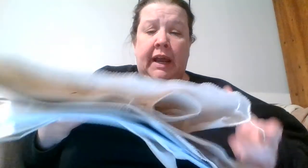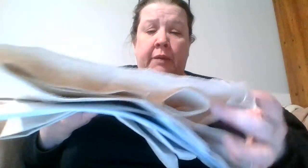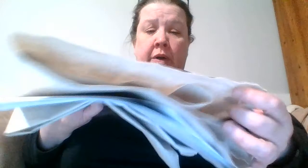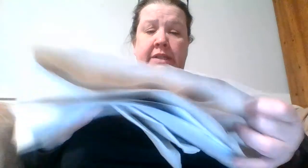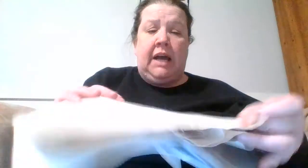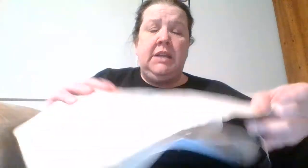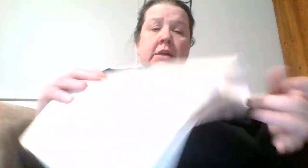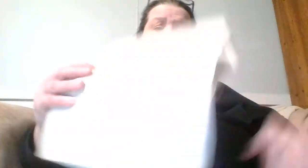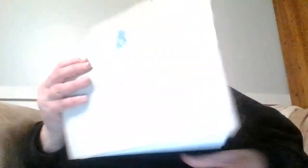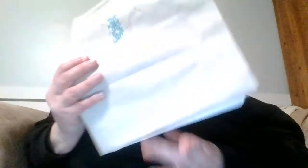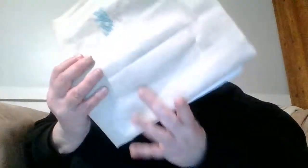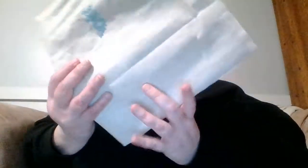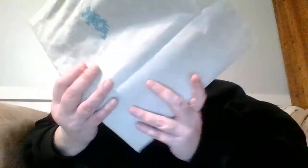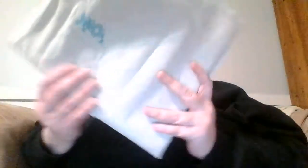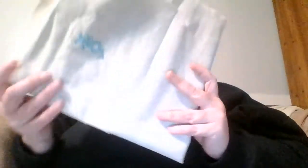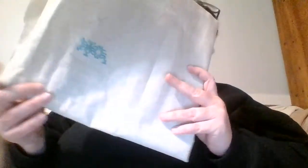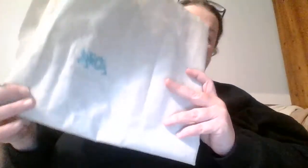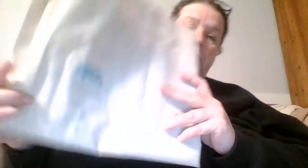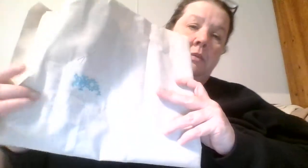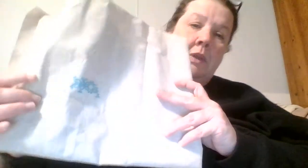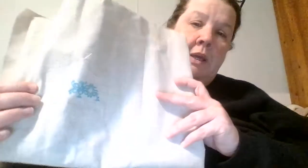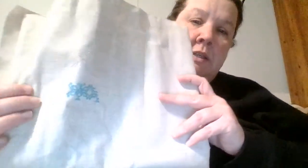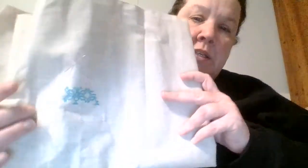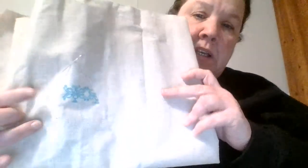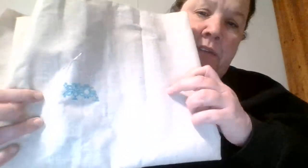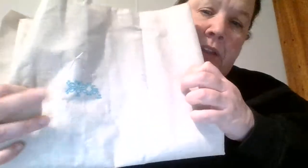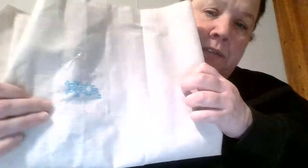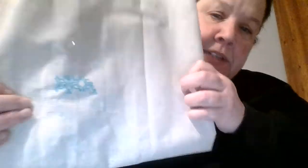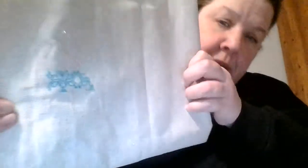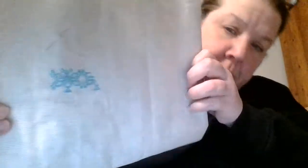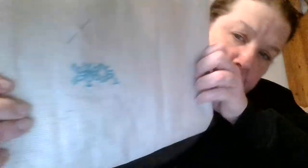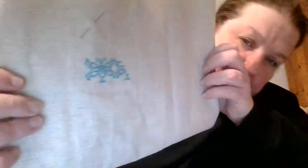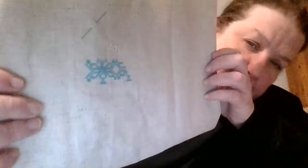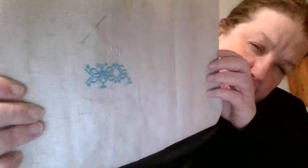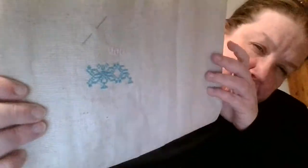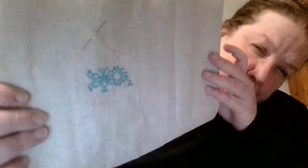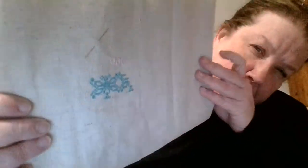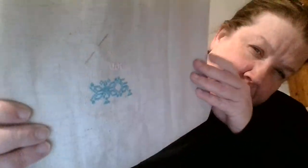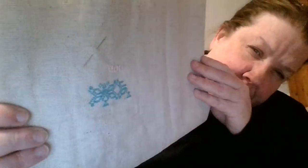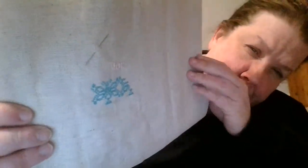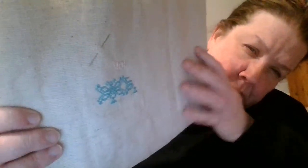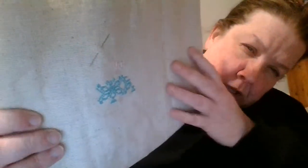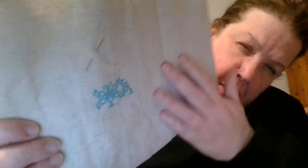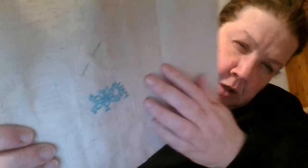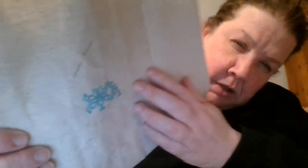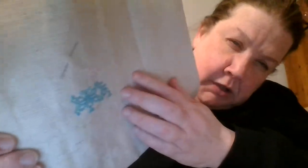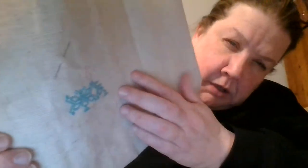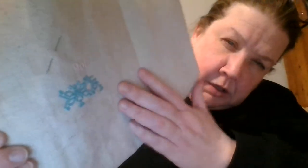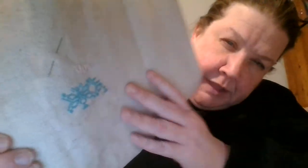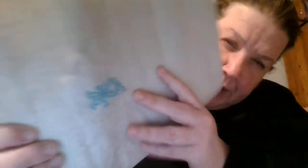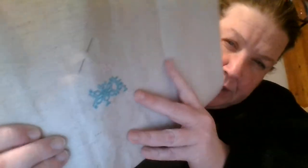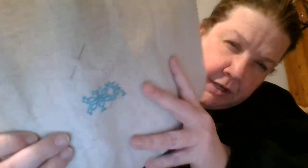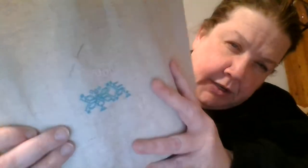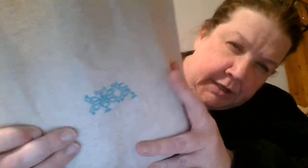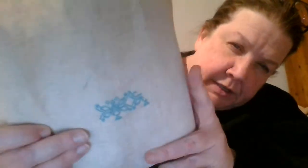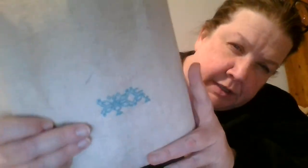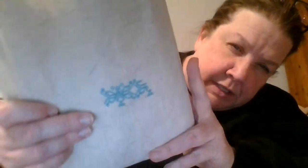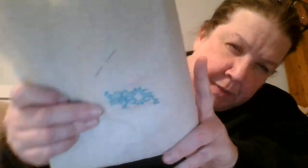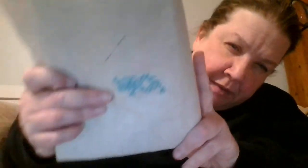that I worked on um is the self love sampler by birdies crossing that I started this is my